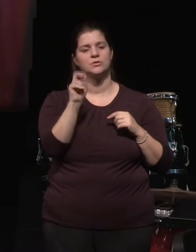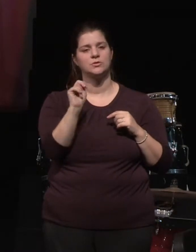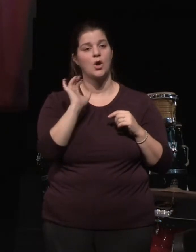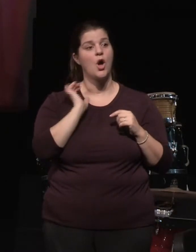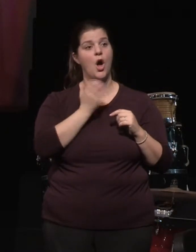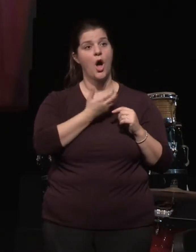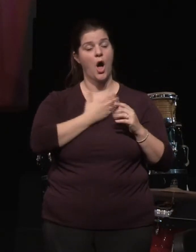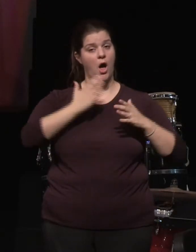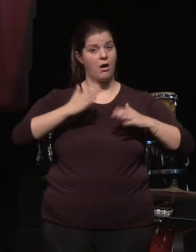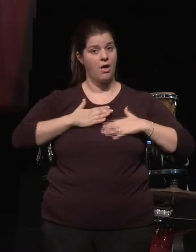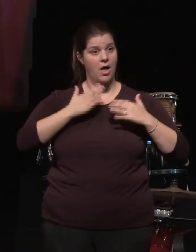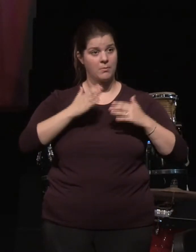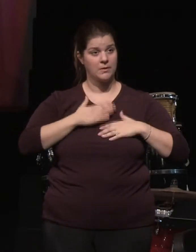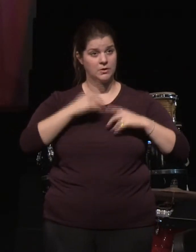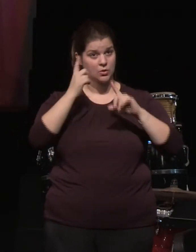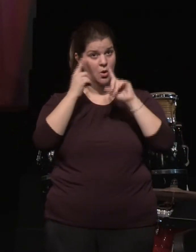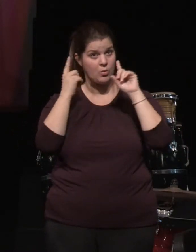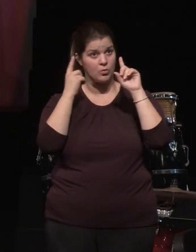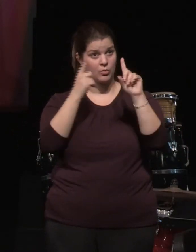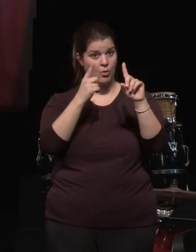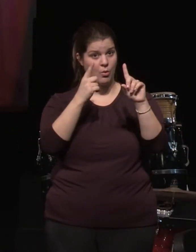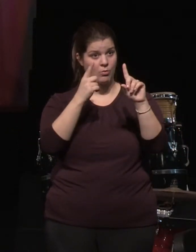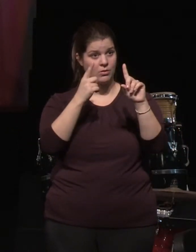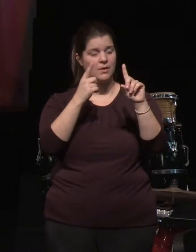only object of government.